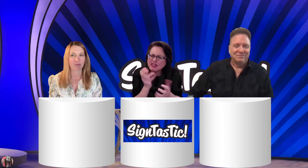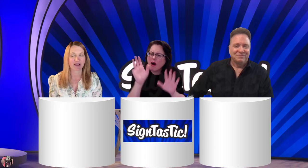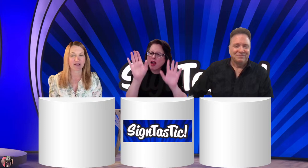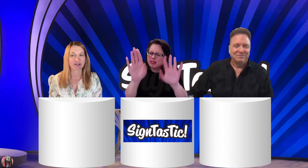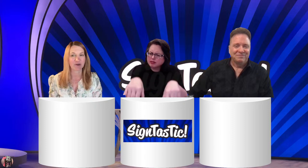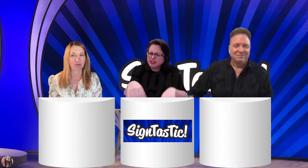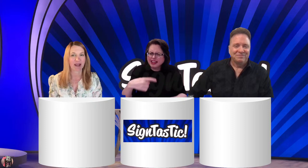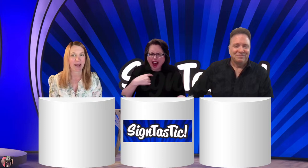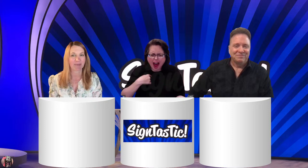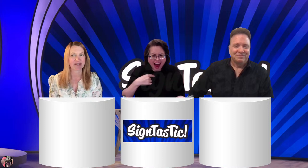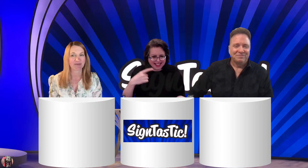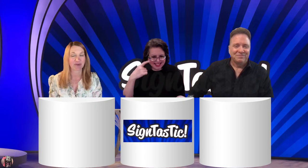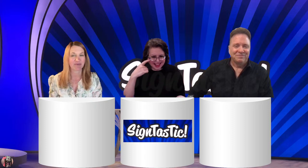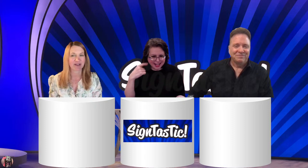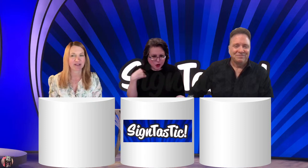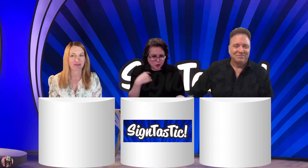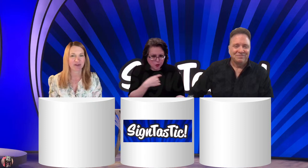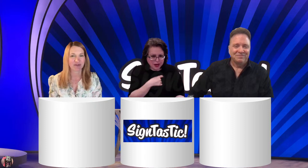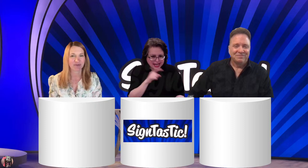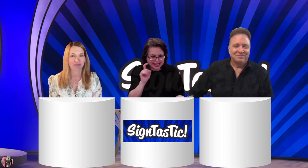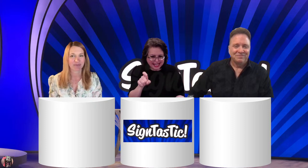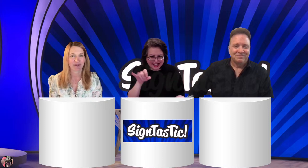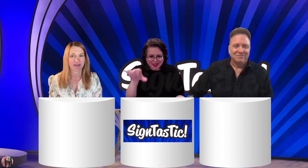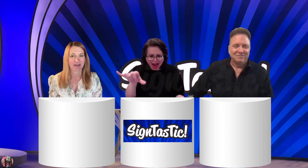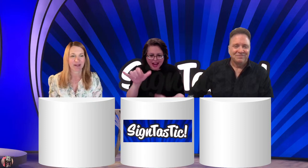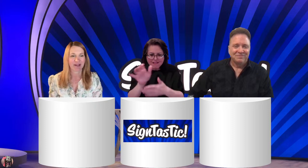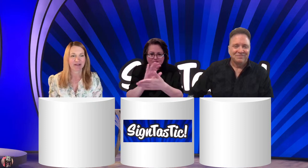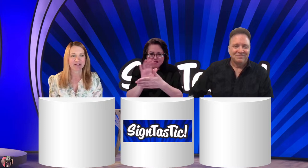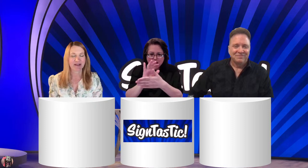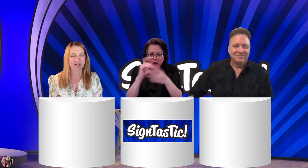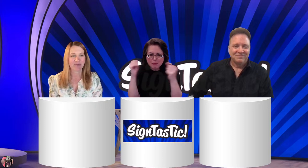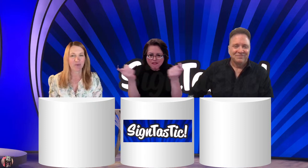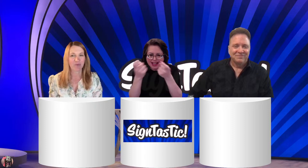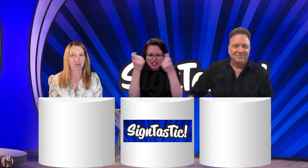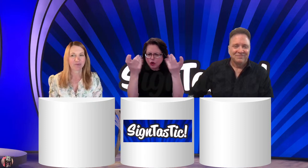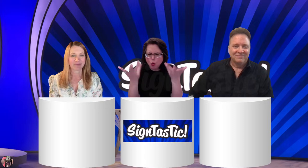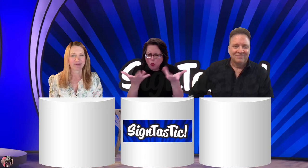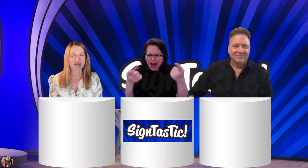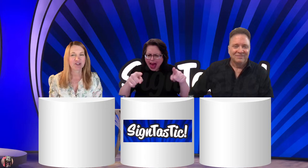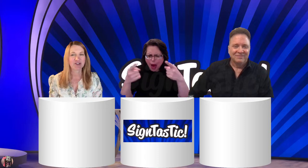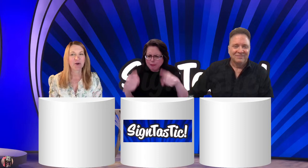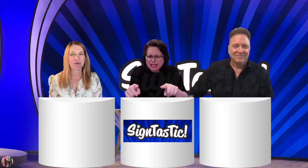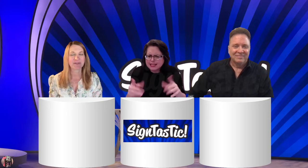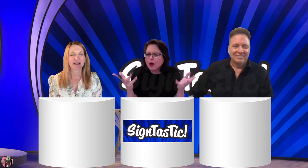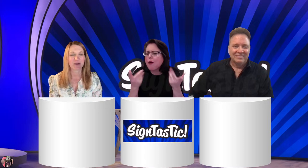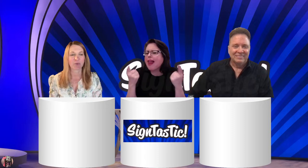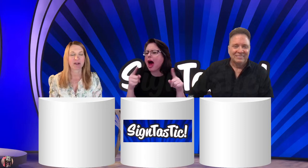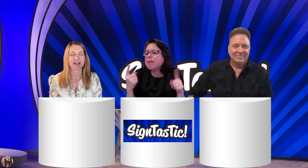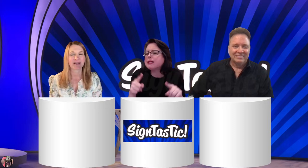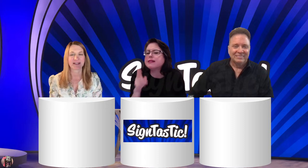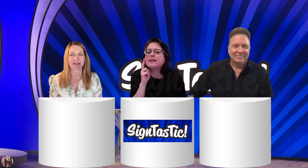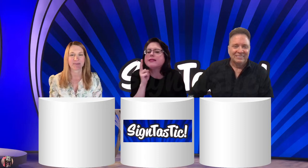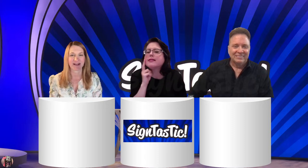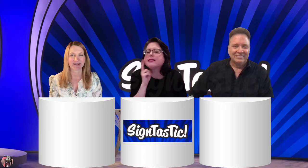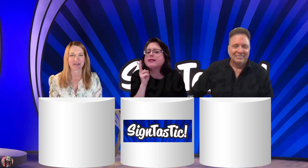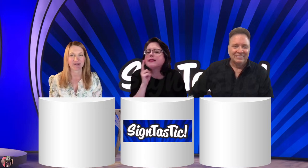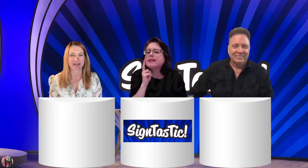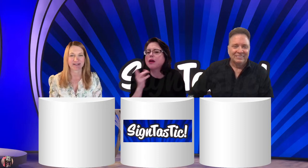because you know what happens at film festivals. David, let's show Dan what he can expect here in Los